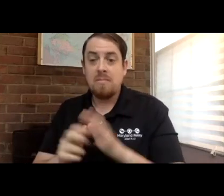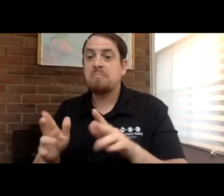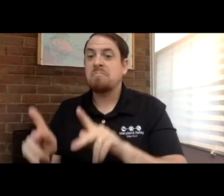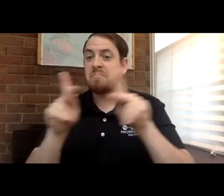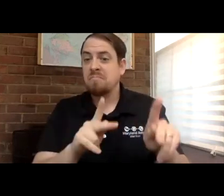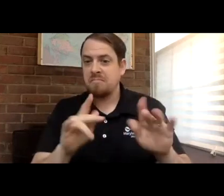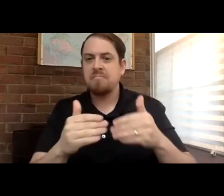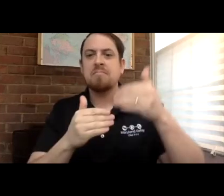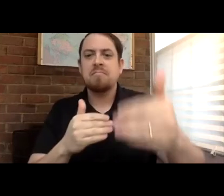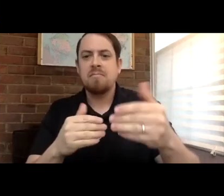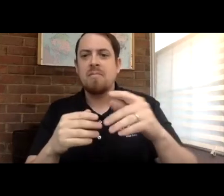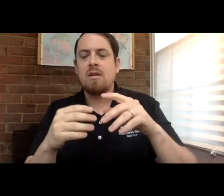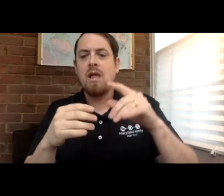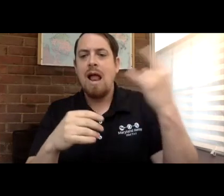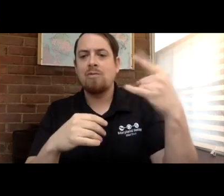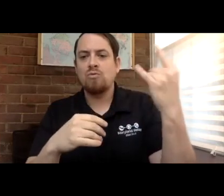to initiate a call.